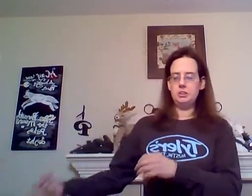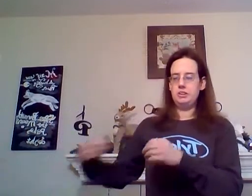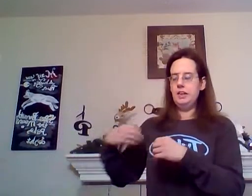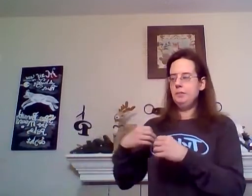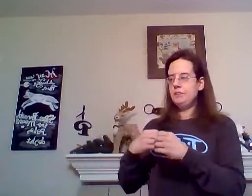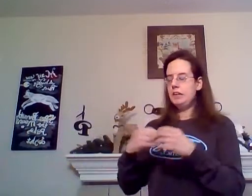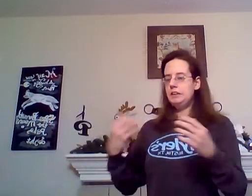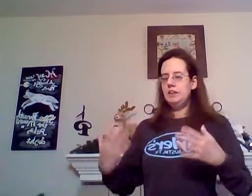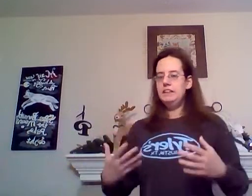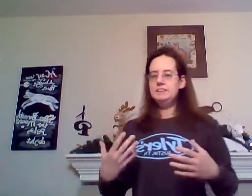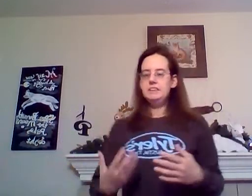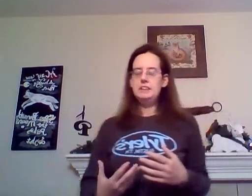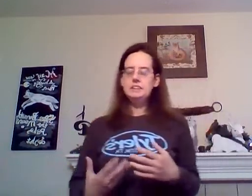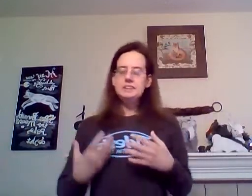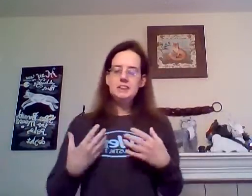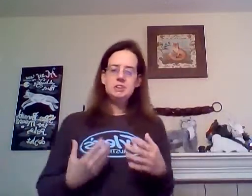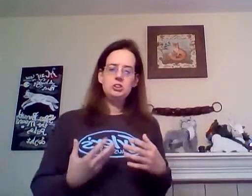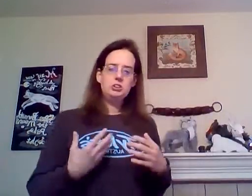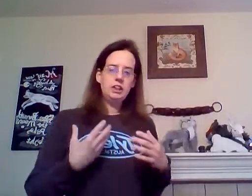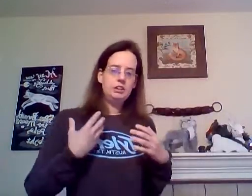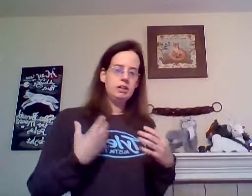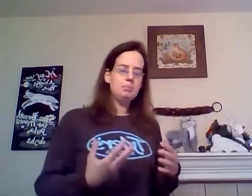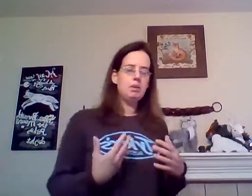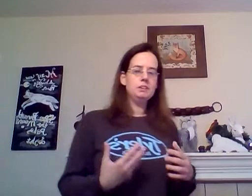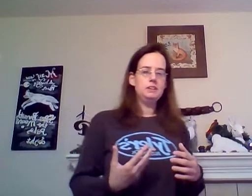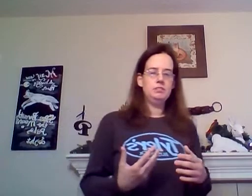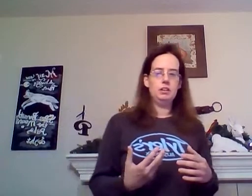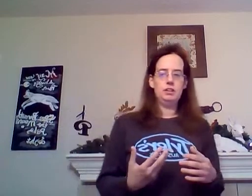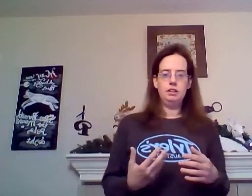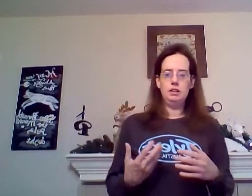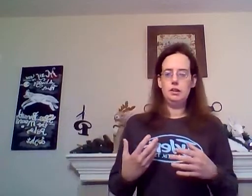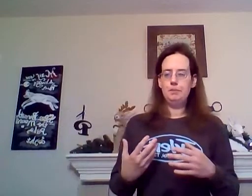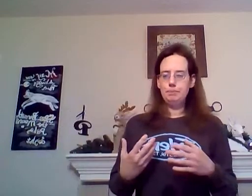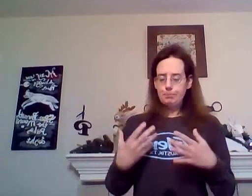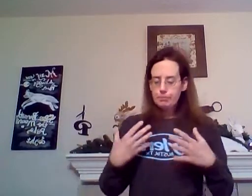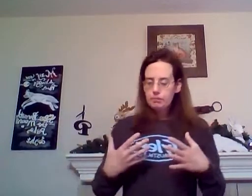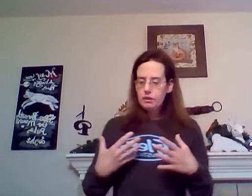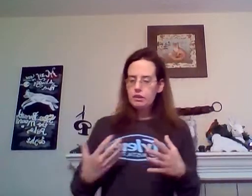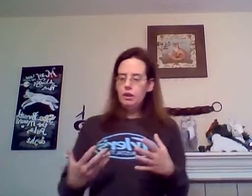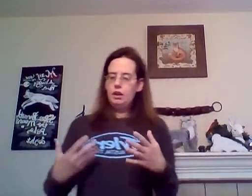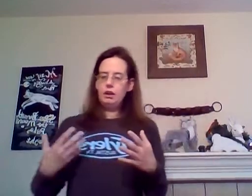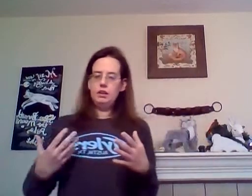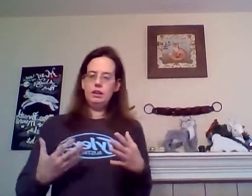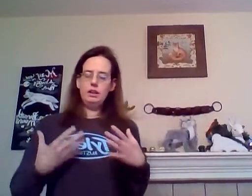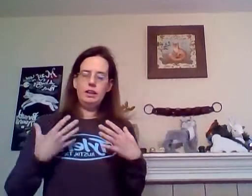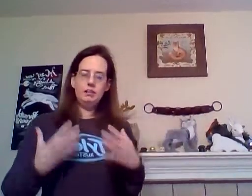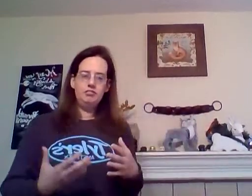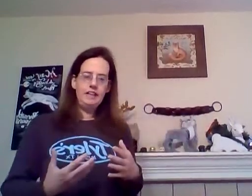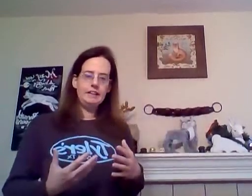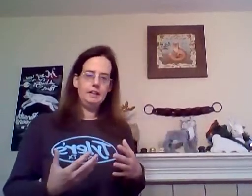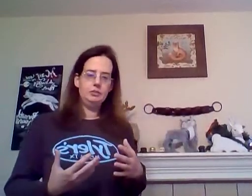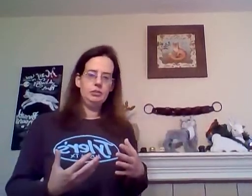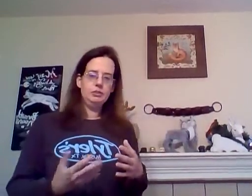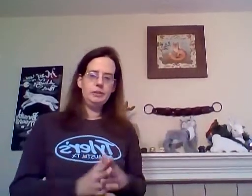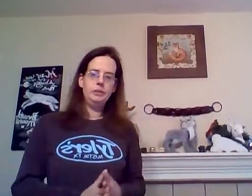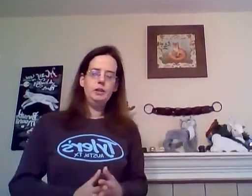charge and he's such a great person on a um uh on a fan level you know